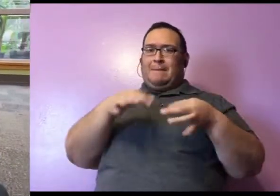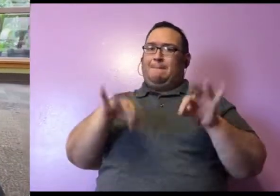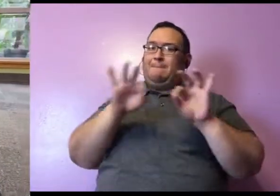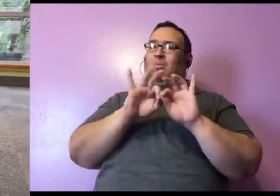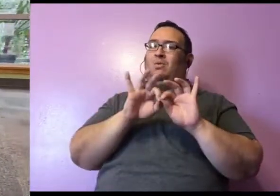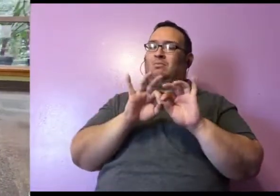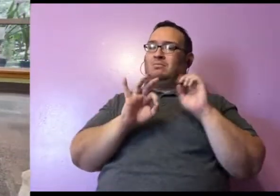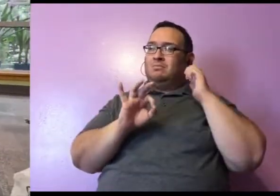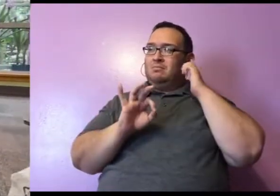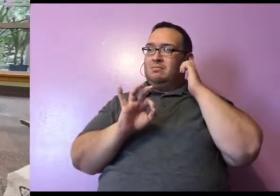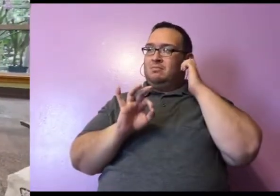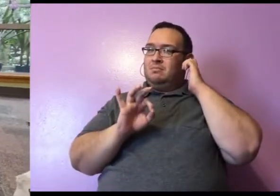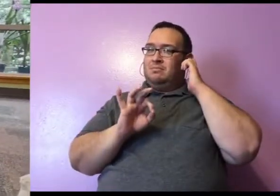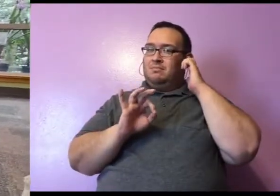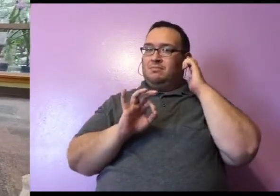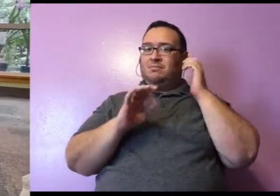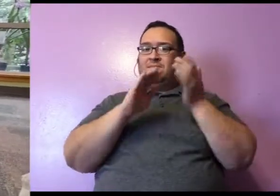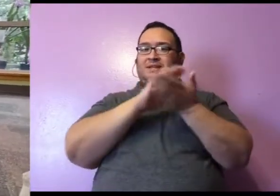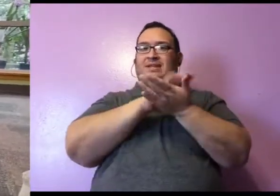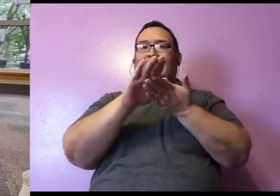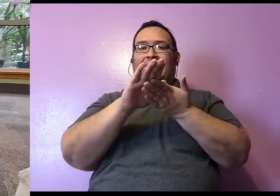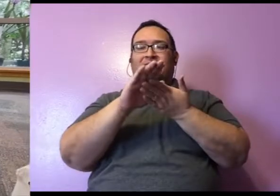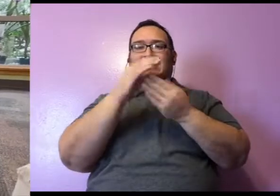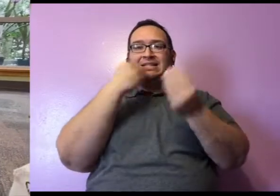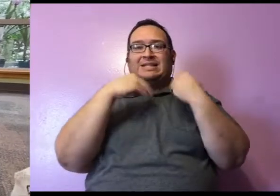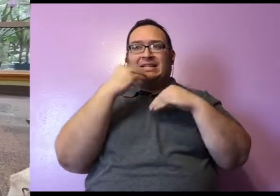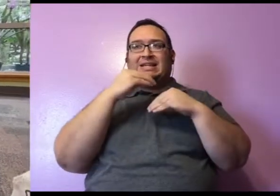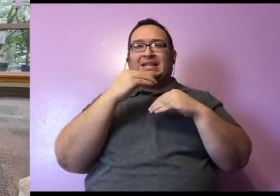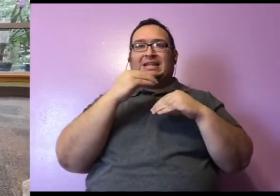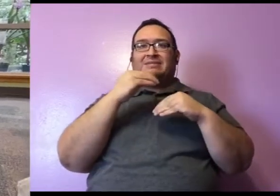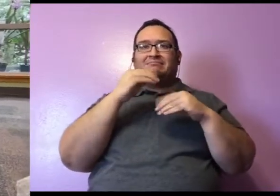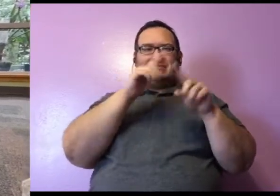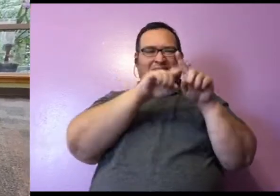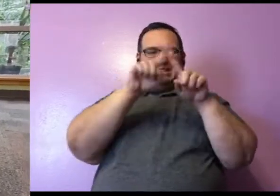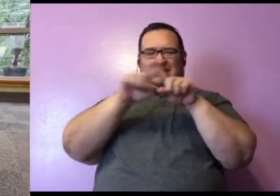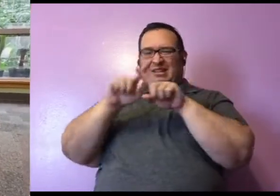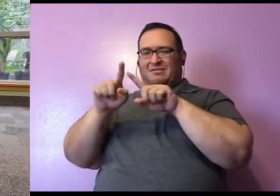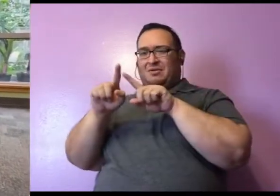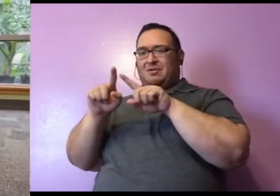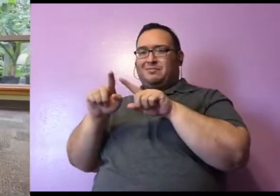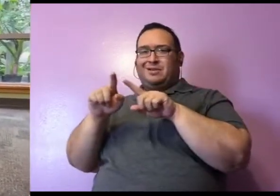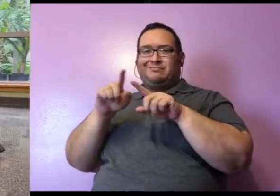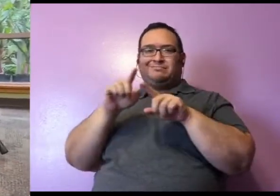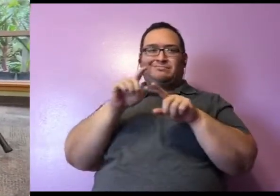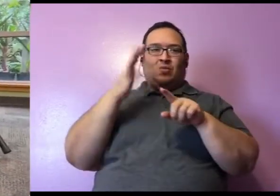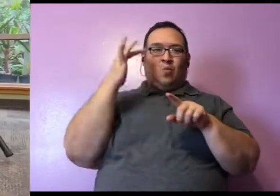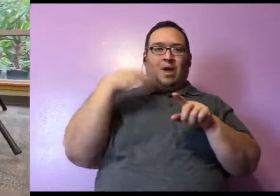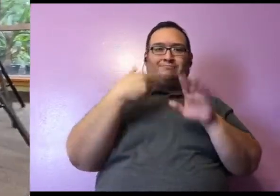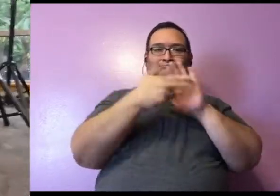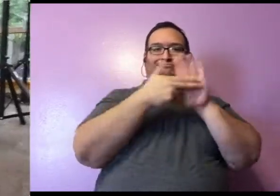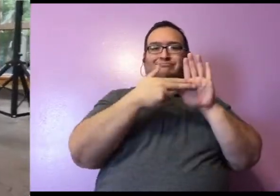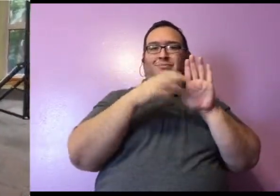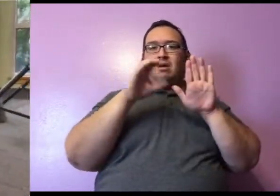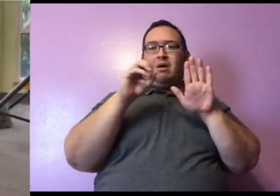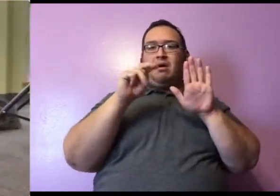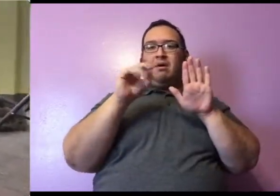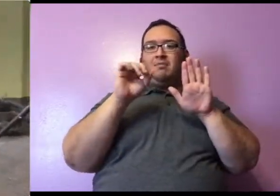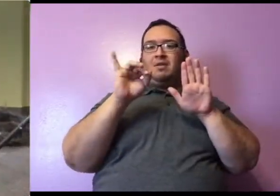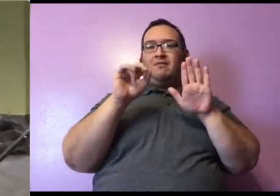It's nice to eat different things every day as all combevores do. Yes. So you were saying, Erin, she's got those teeny eyes. She's got those teeny